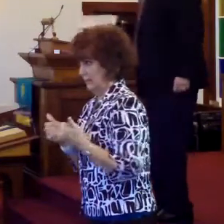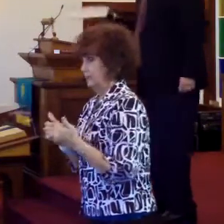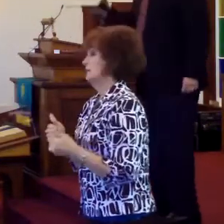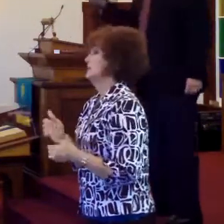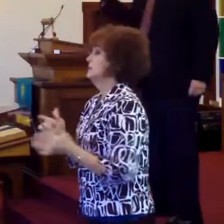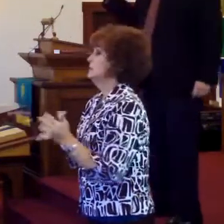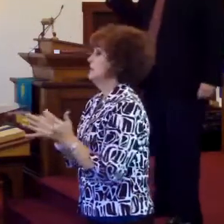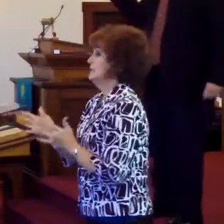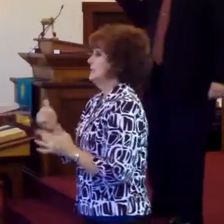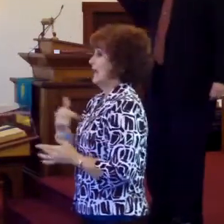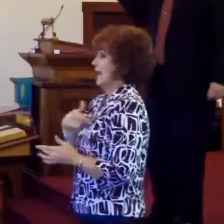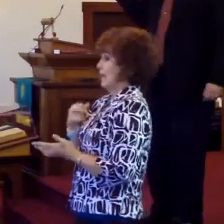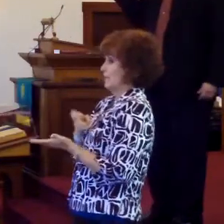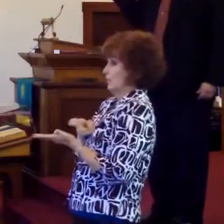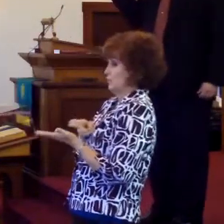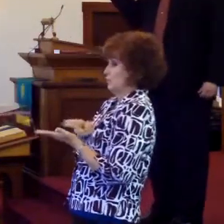Then he said, I am the truth.